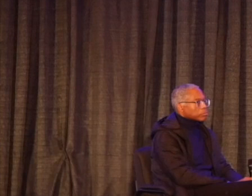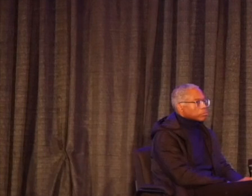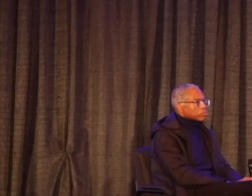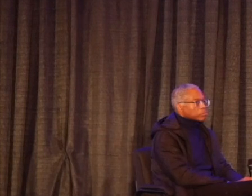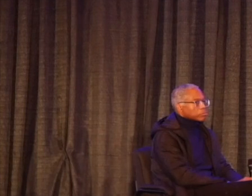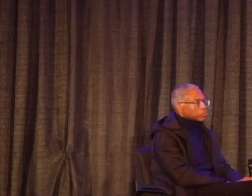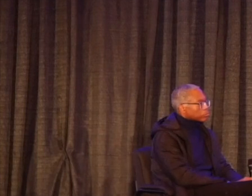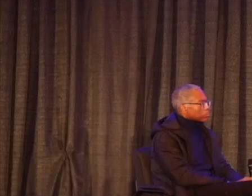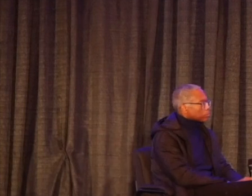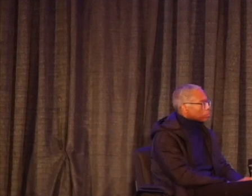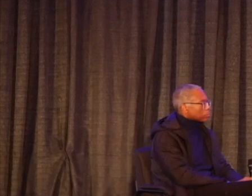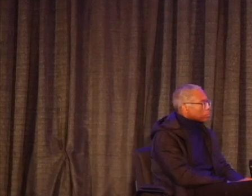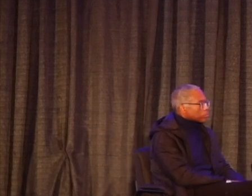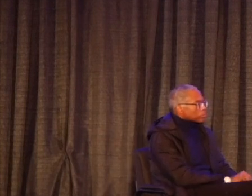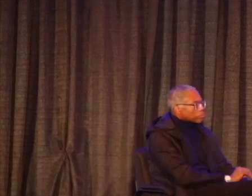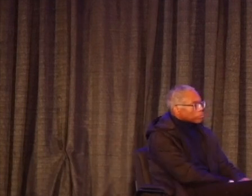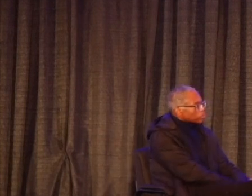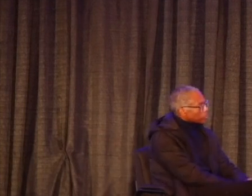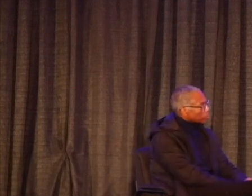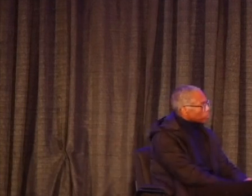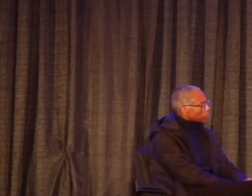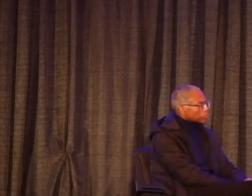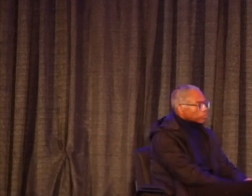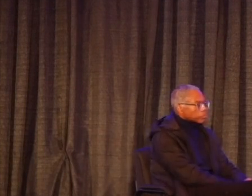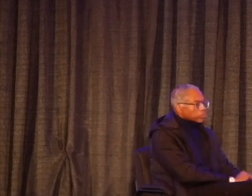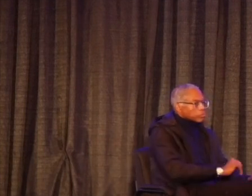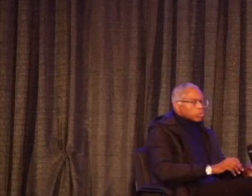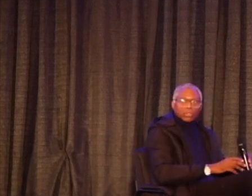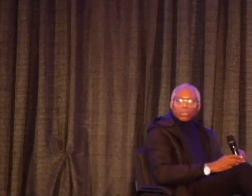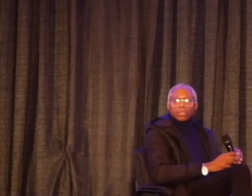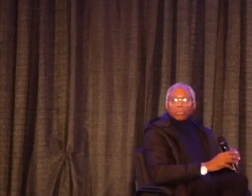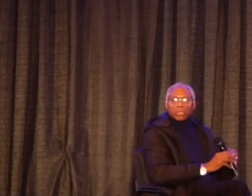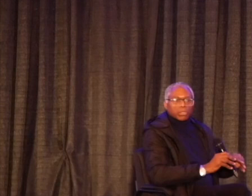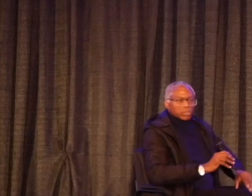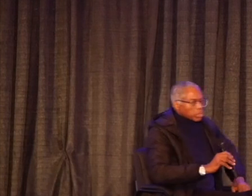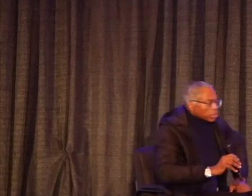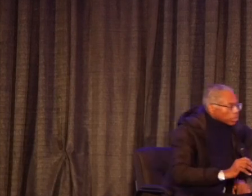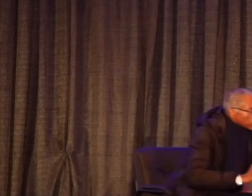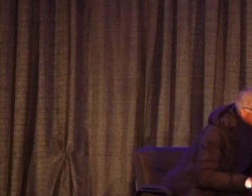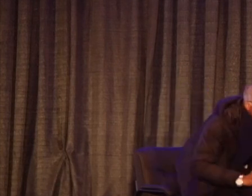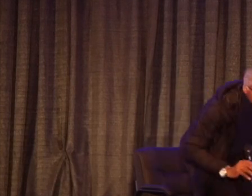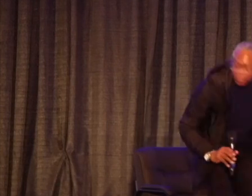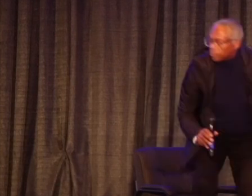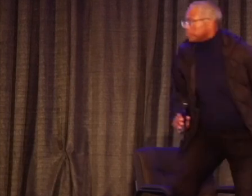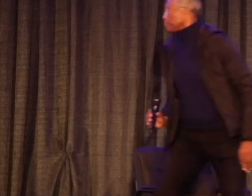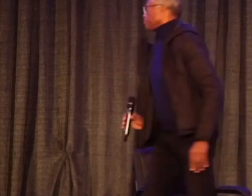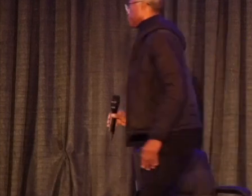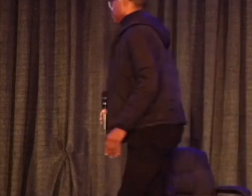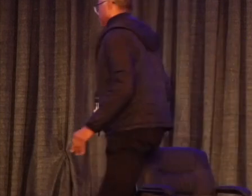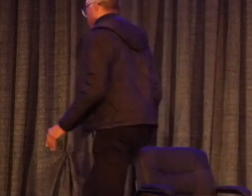ethos. Um, we as a culture are ridden with cultural amnesia. Something happens,